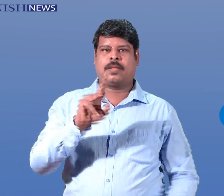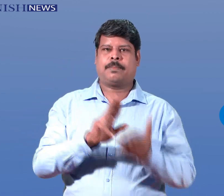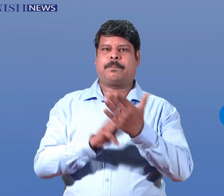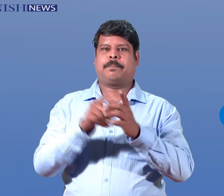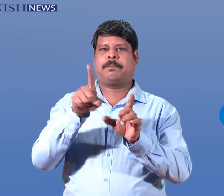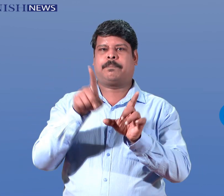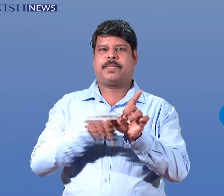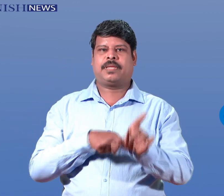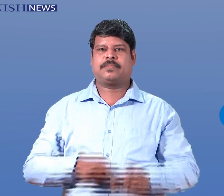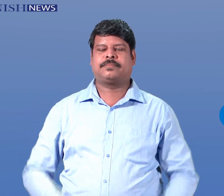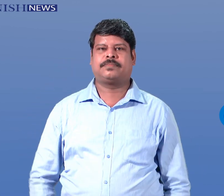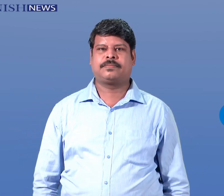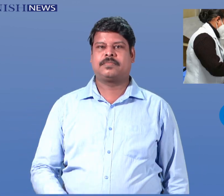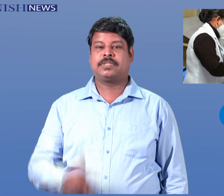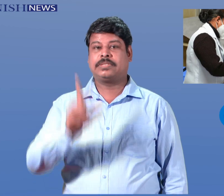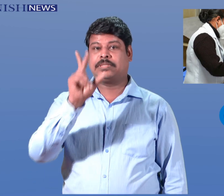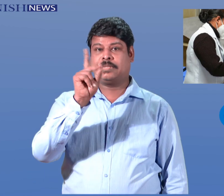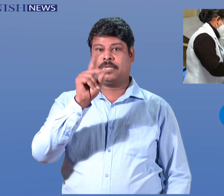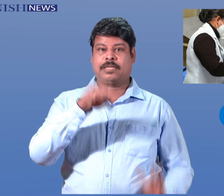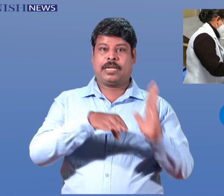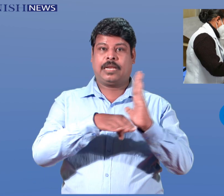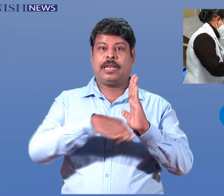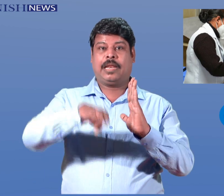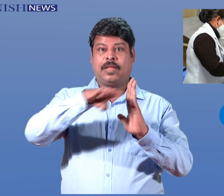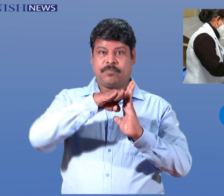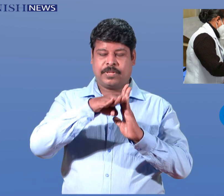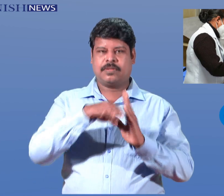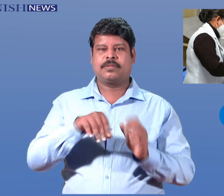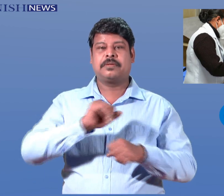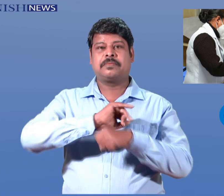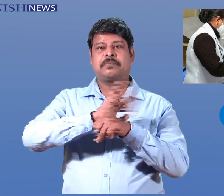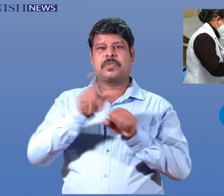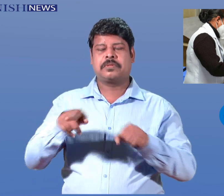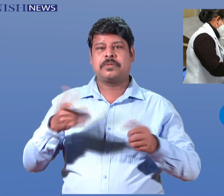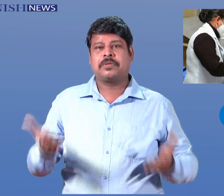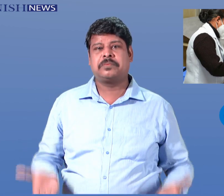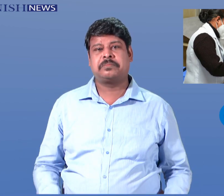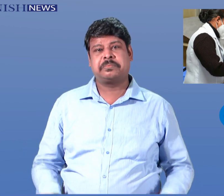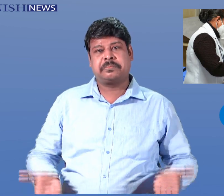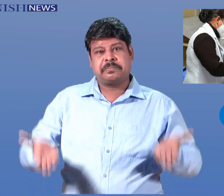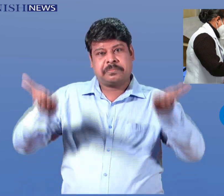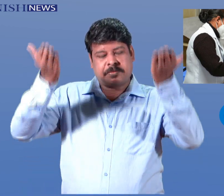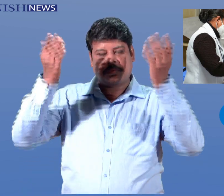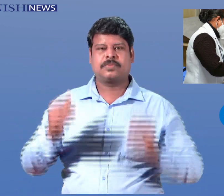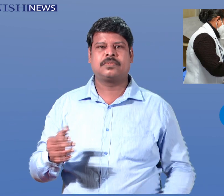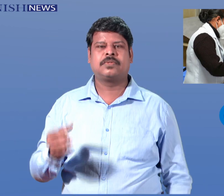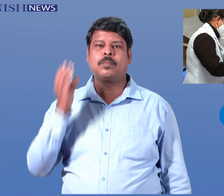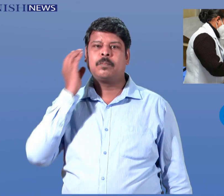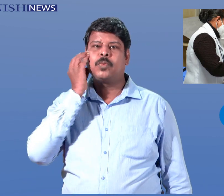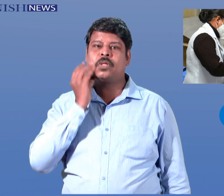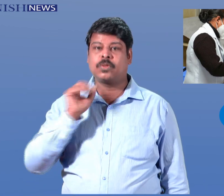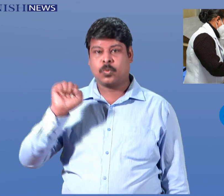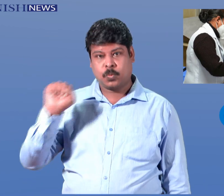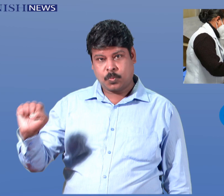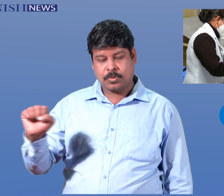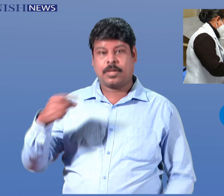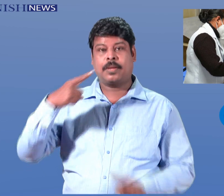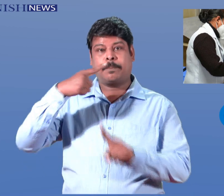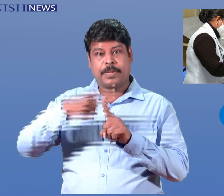-19 infections, the government has allowed vaccination of all persons above the age of 18 from May